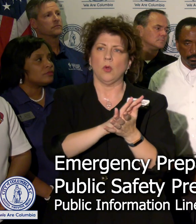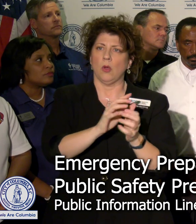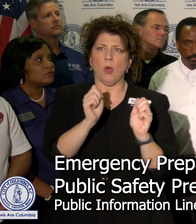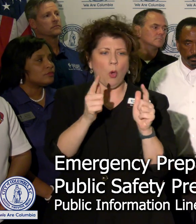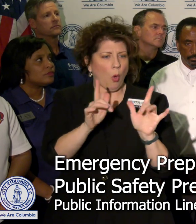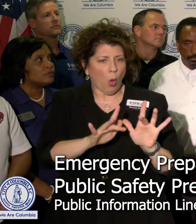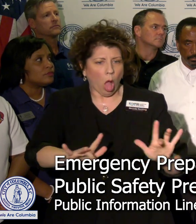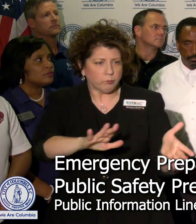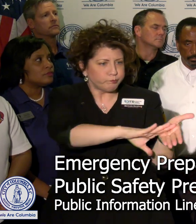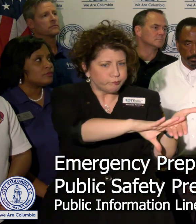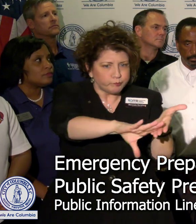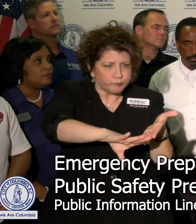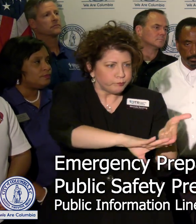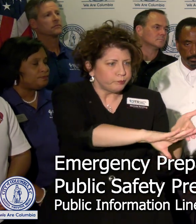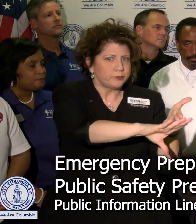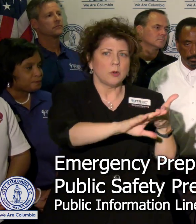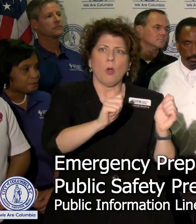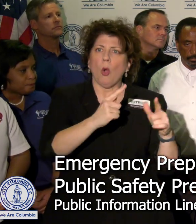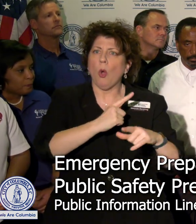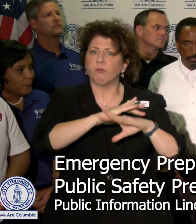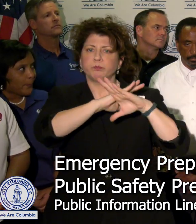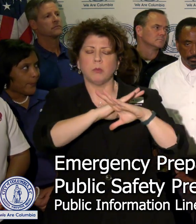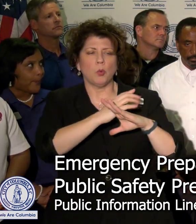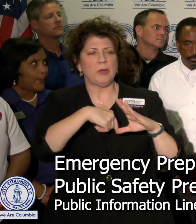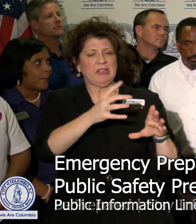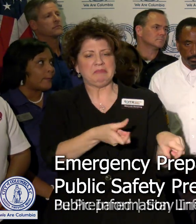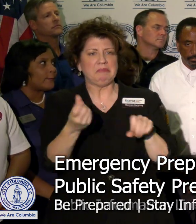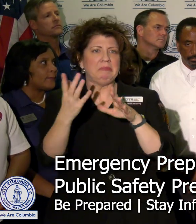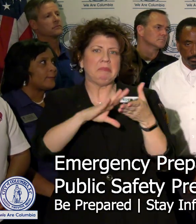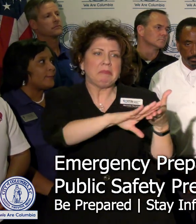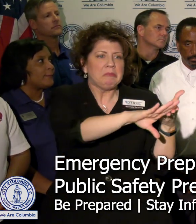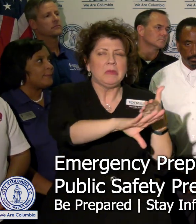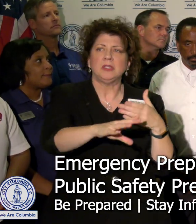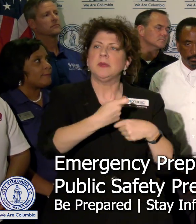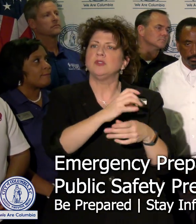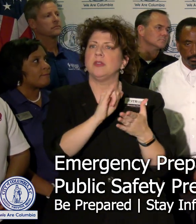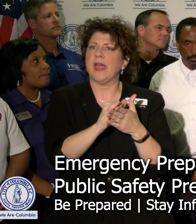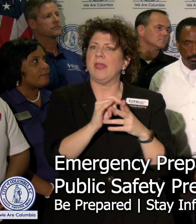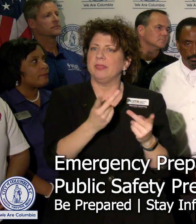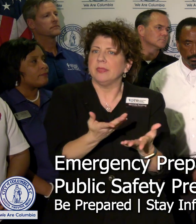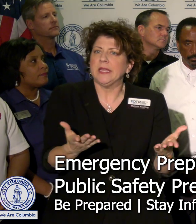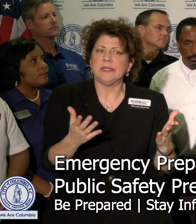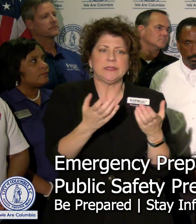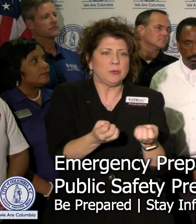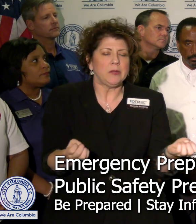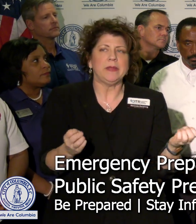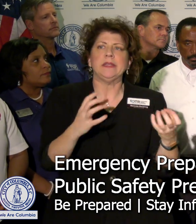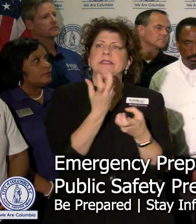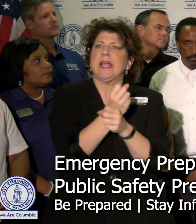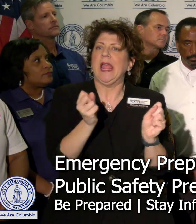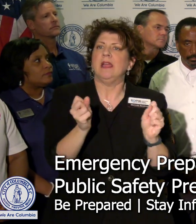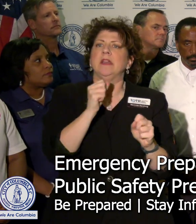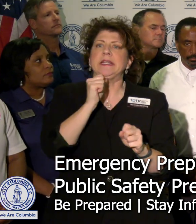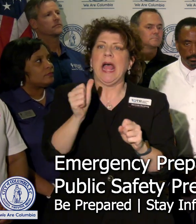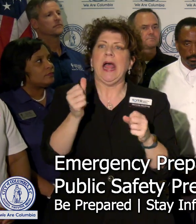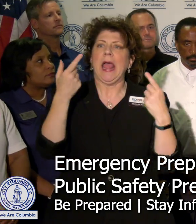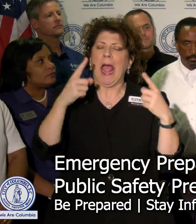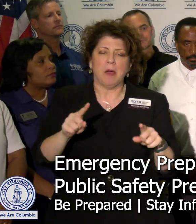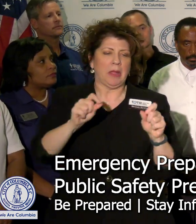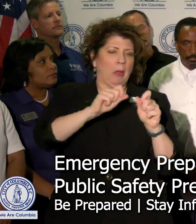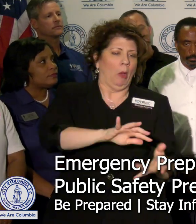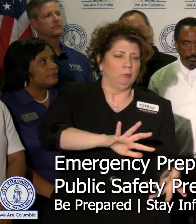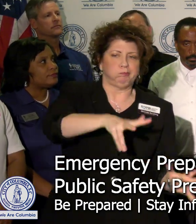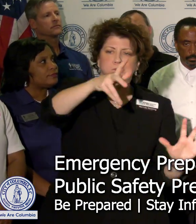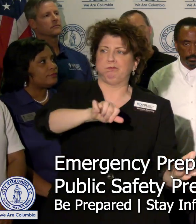and any obstruction or objects that may be out or loose to secure those items to make sure that they don't blow out into the street and cause any other further